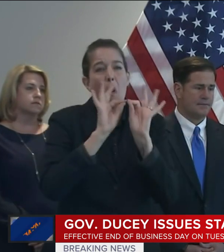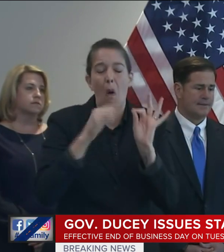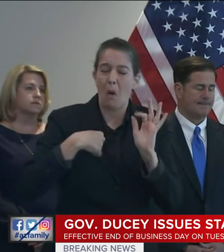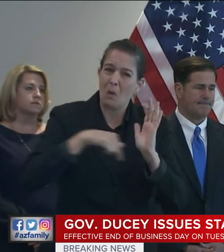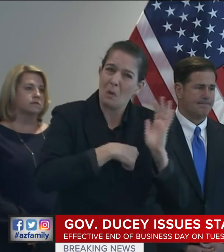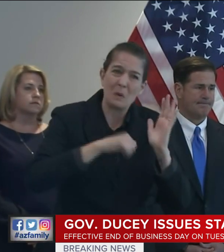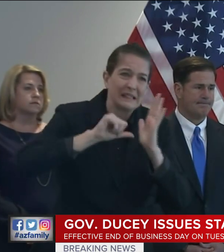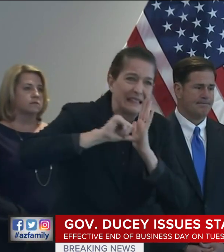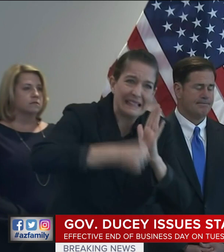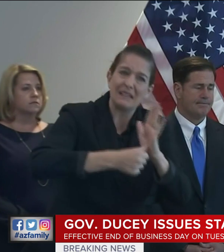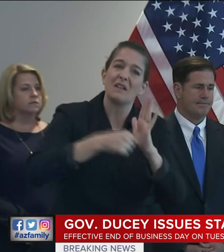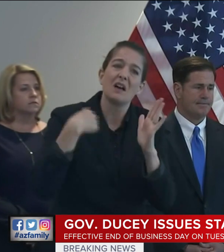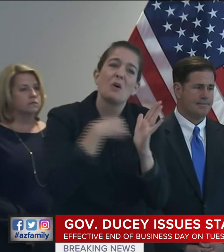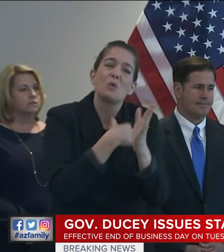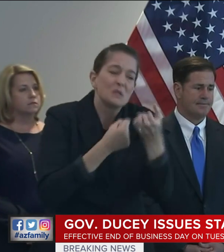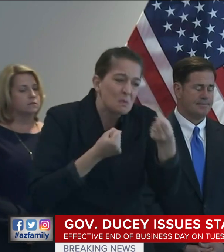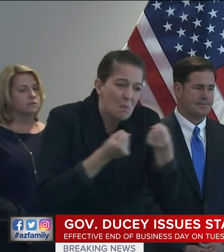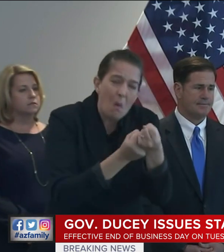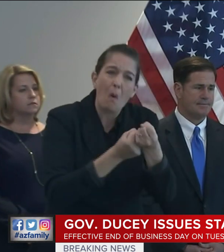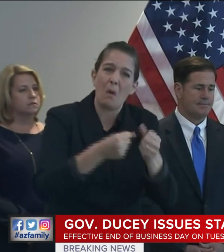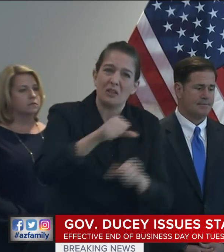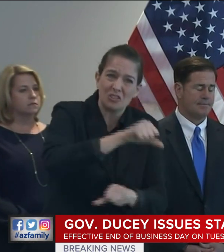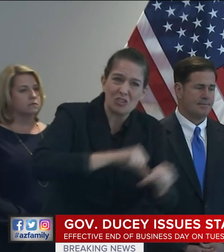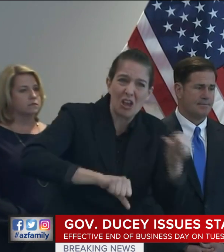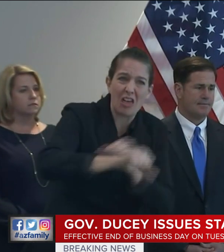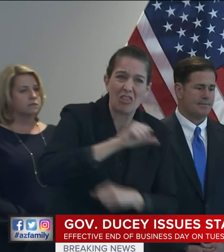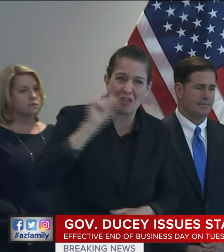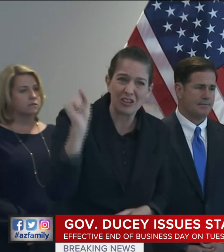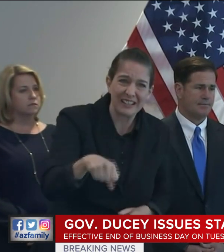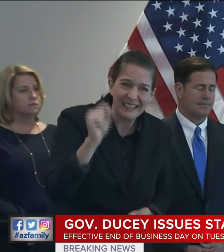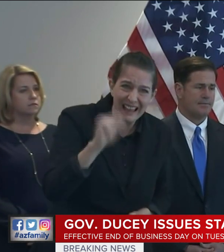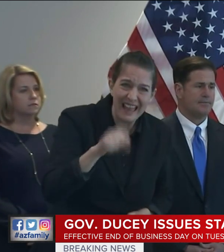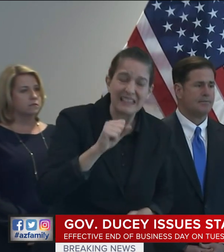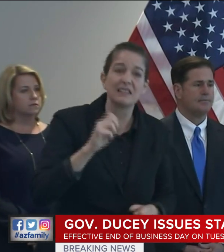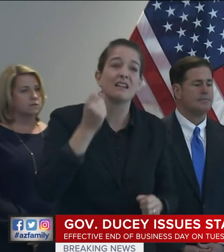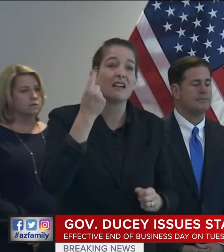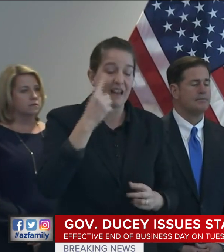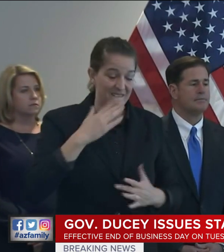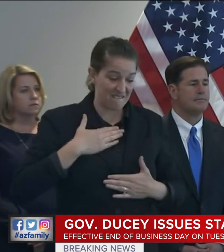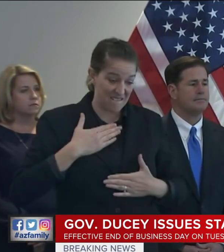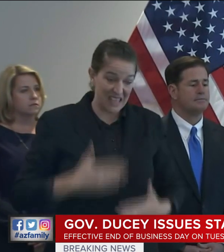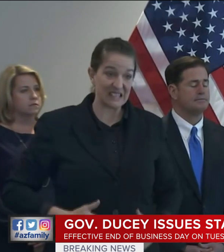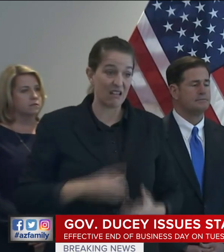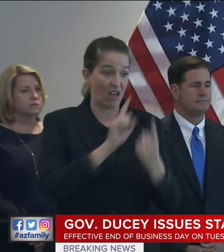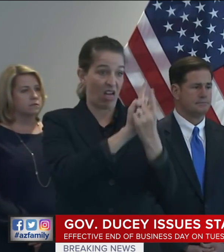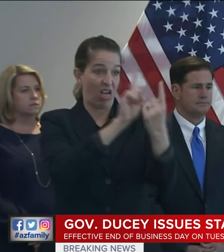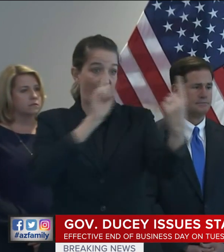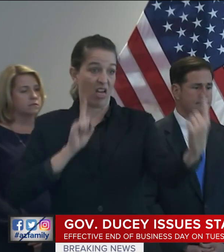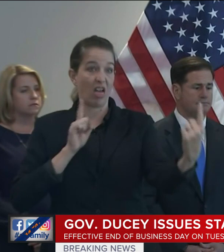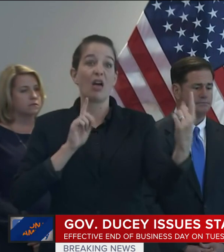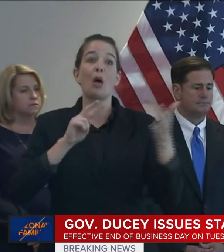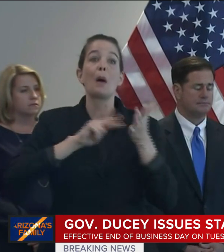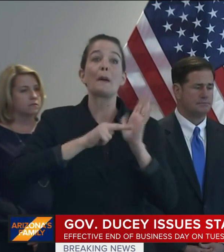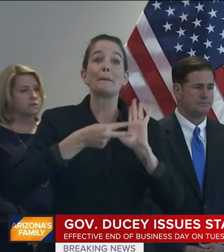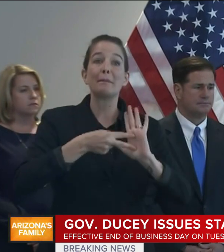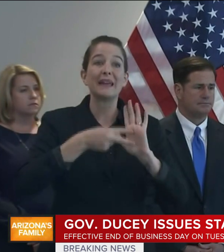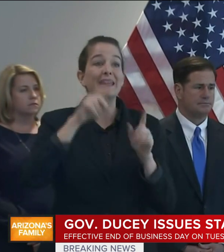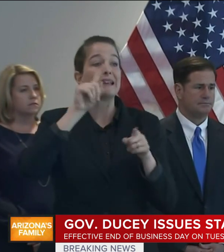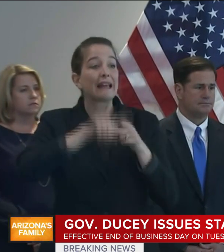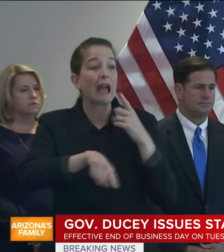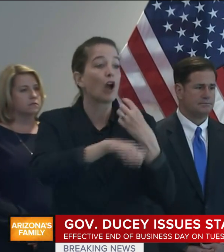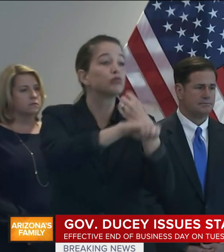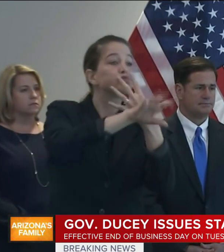can provide to our fellow citizens and make it clear. Physical distancing should not deter us from social connectedness.